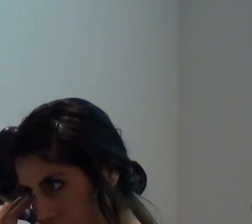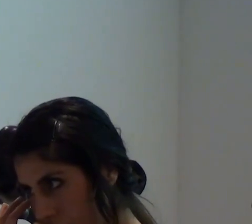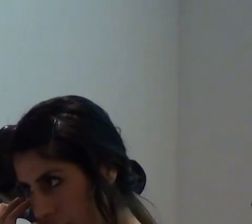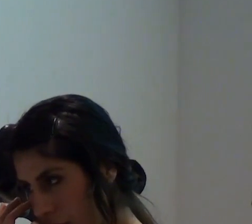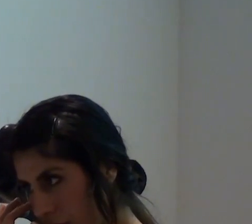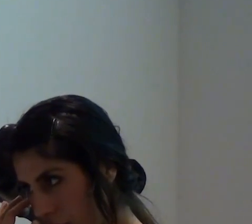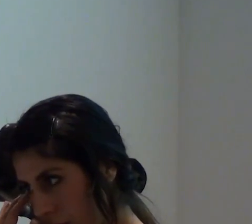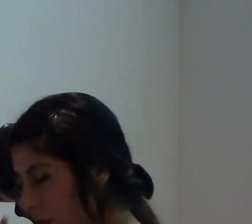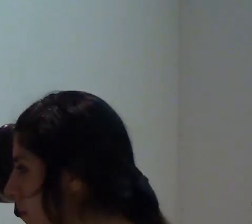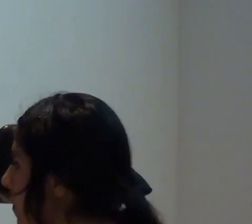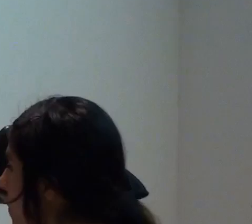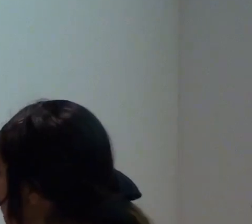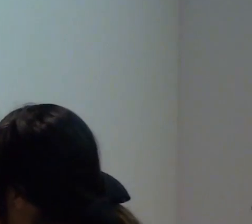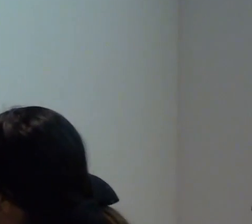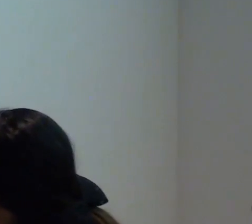communication